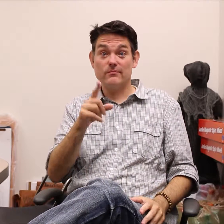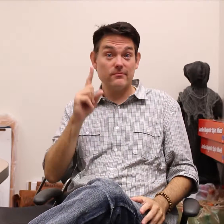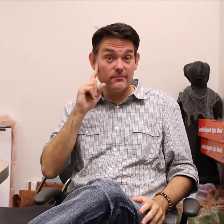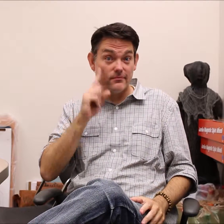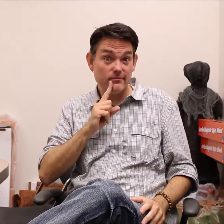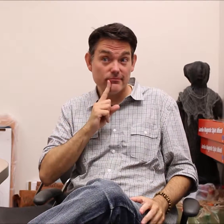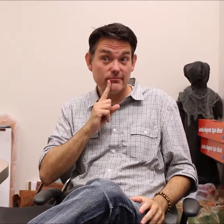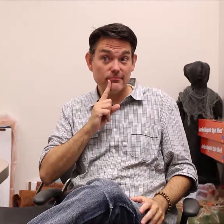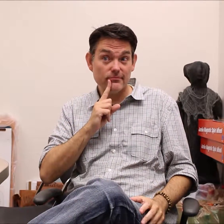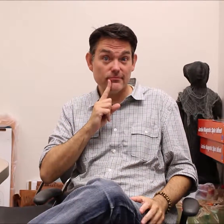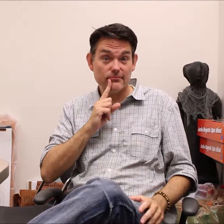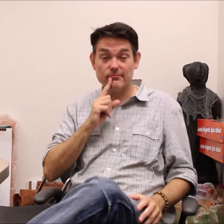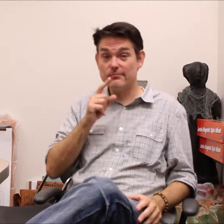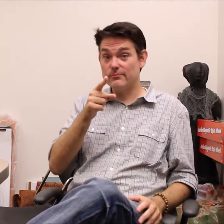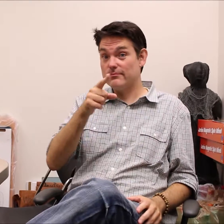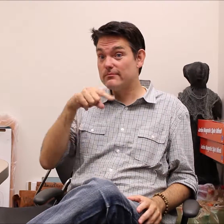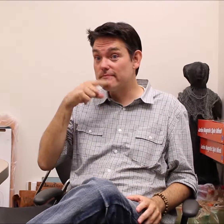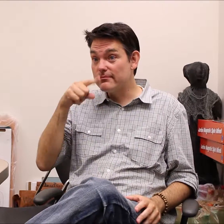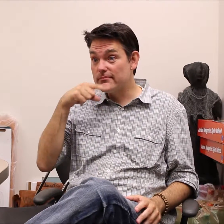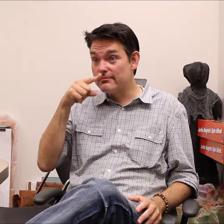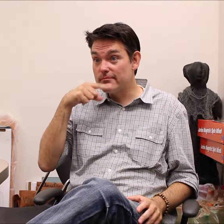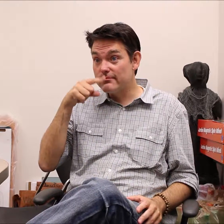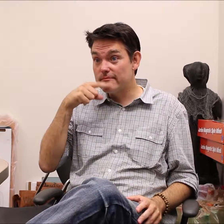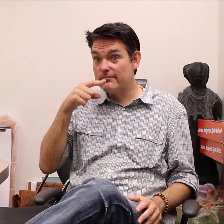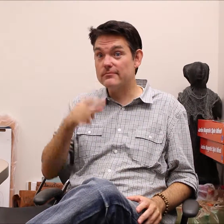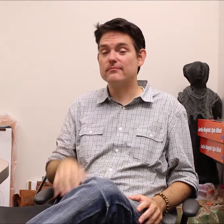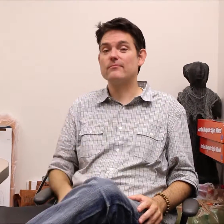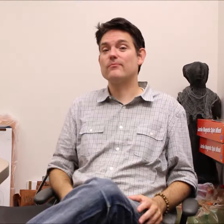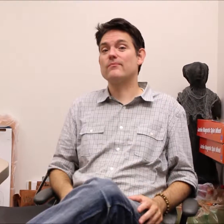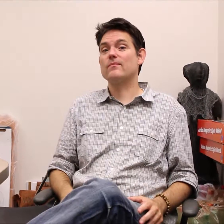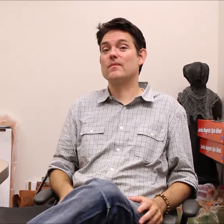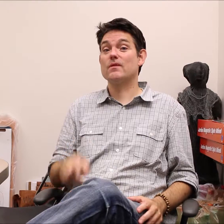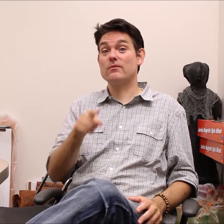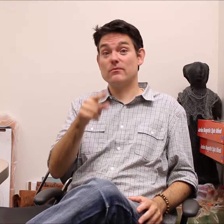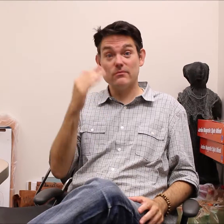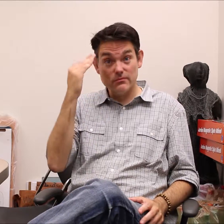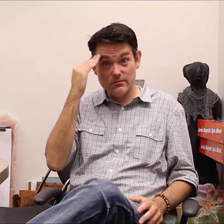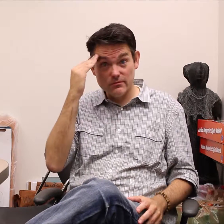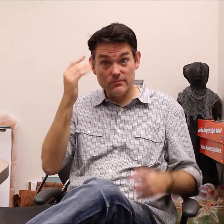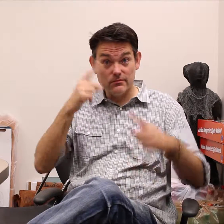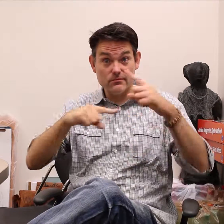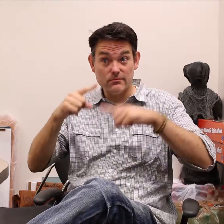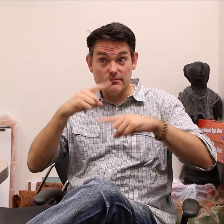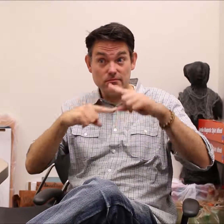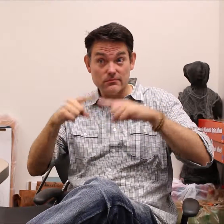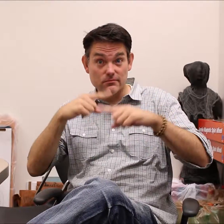Are you deaf? Are you hearing? Do you know sign?